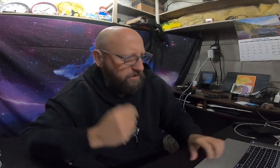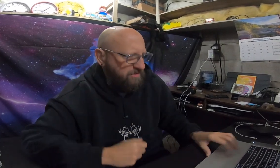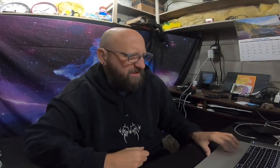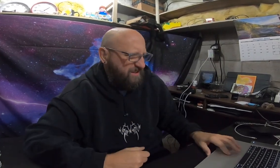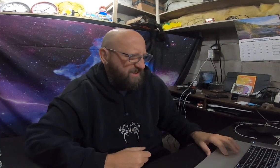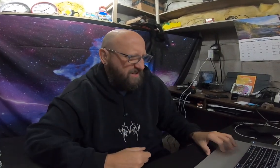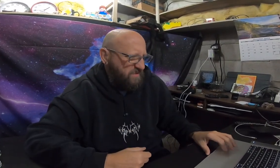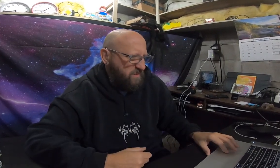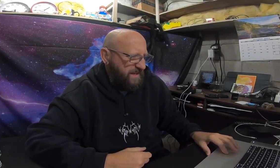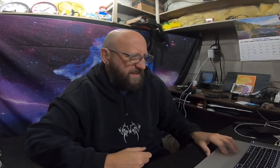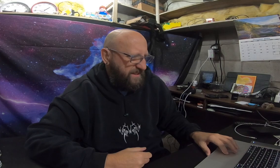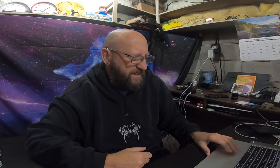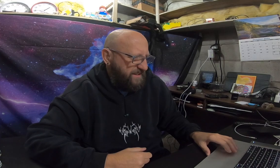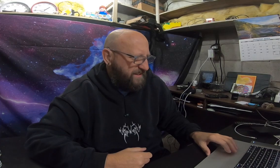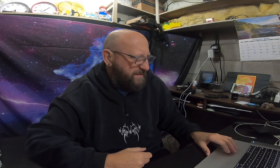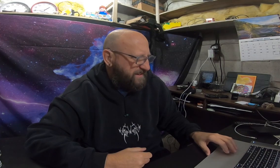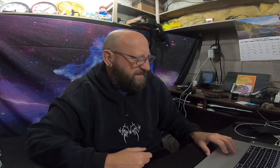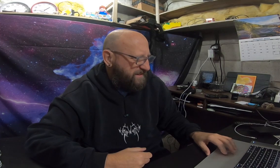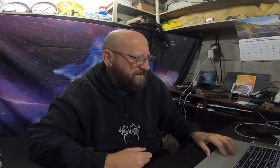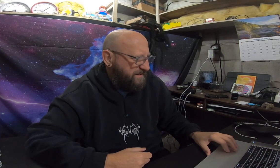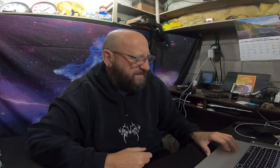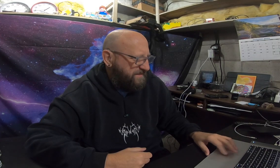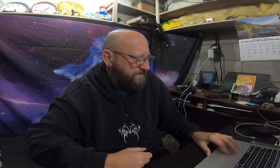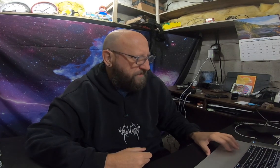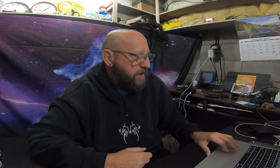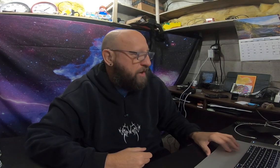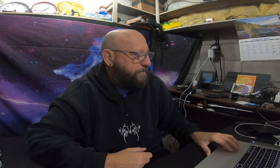what it sits oh